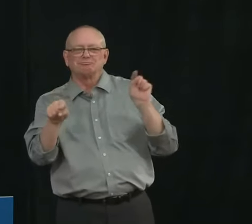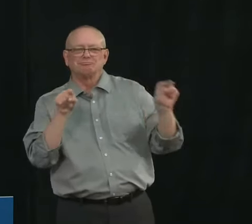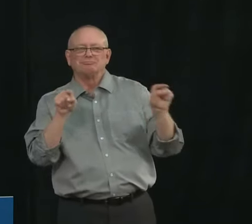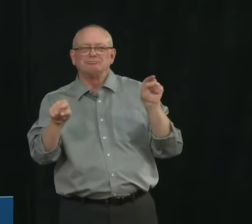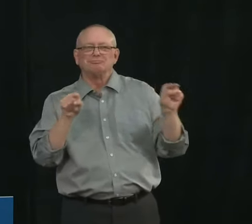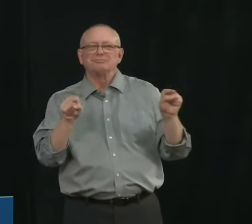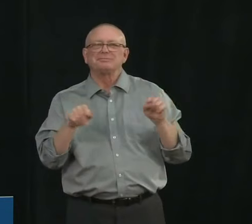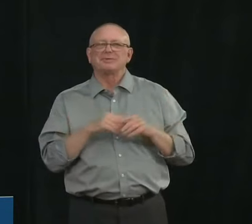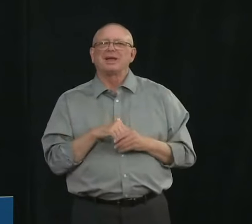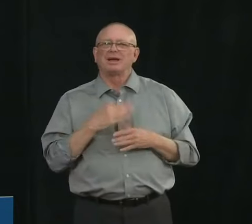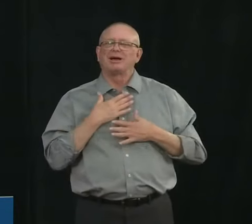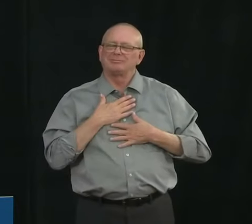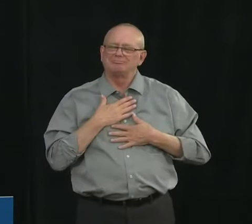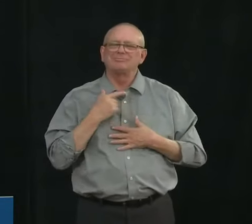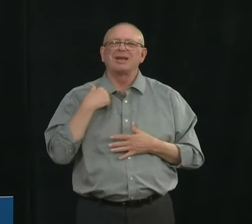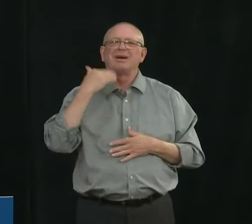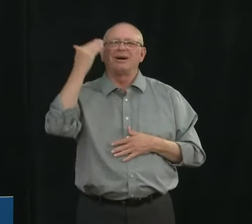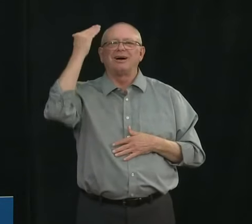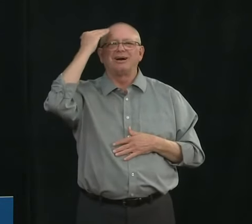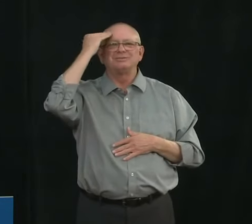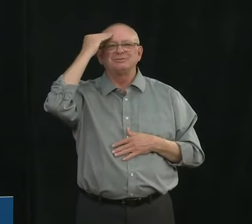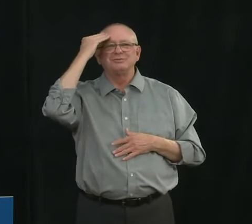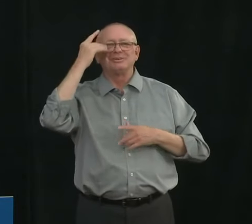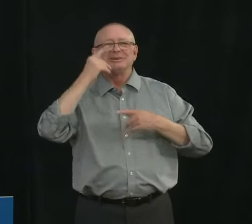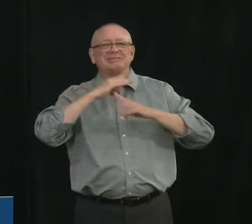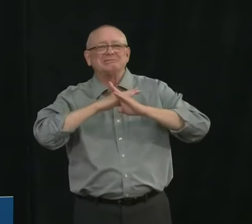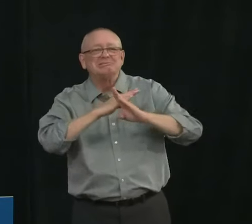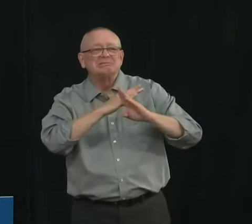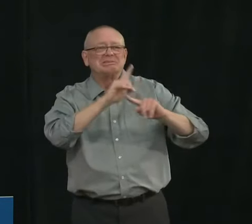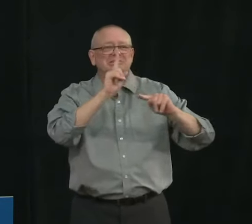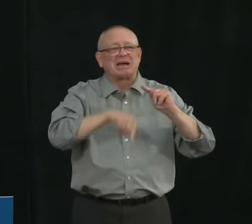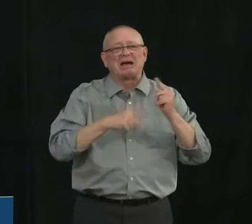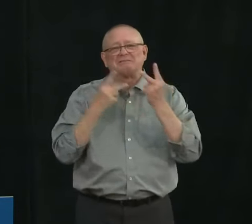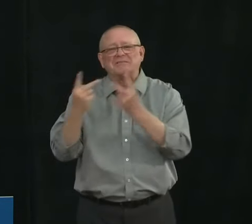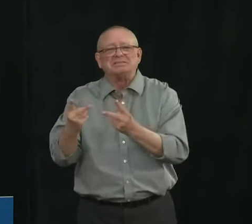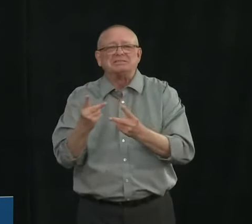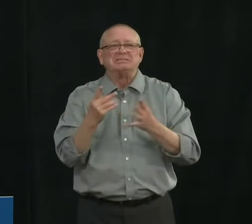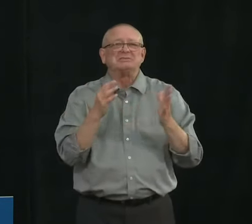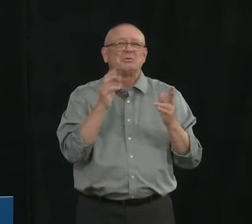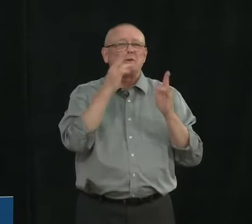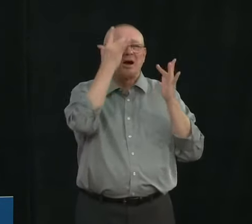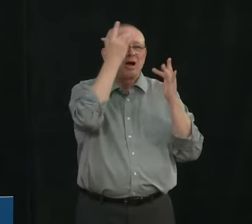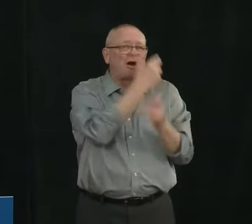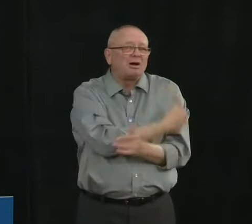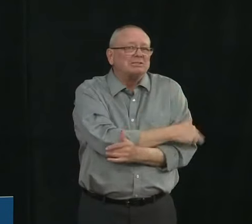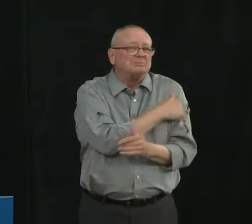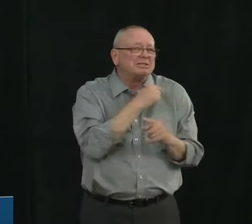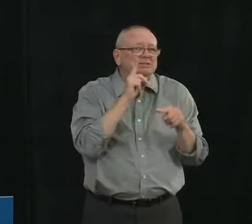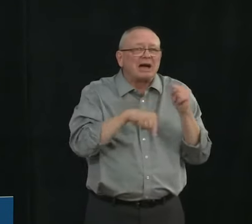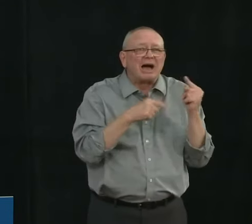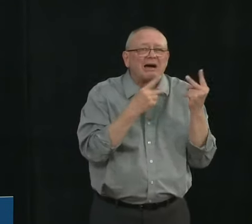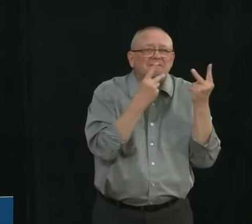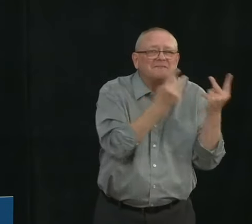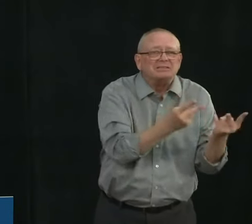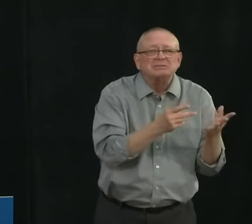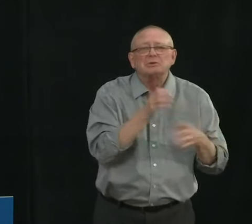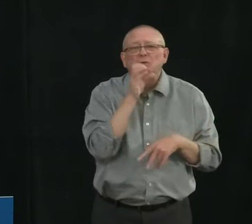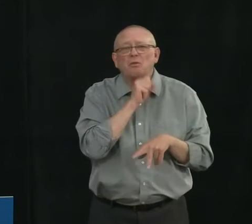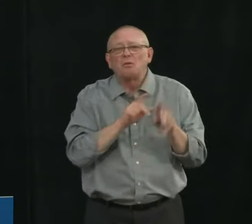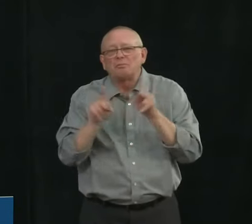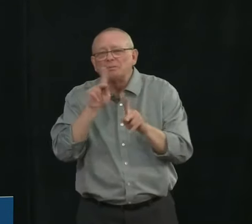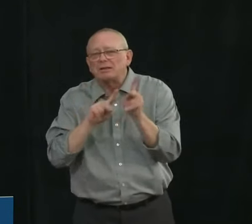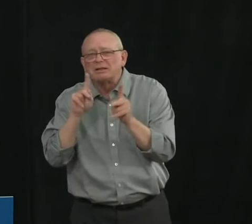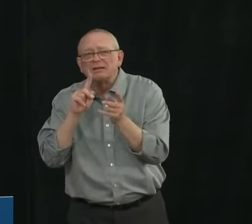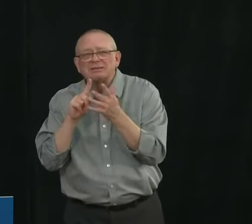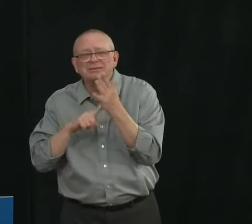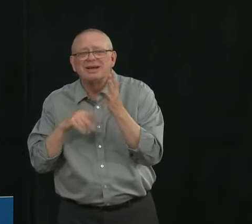able to visit loved ones whether they're in hospital or in continuing care facilities is a significant challenge both for the individual